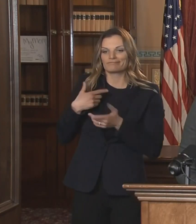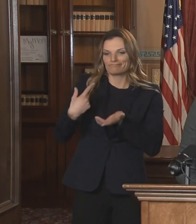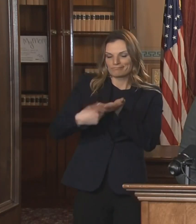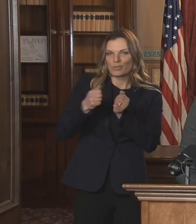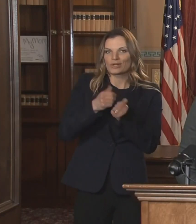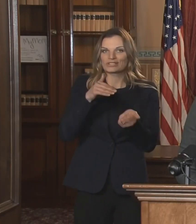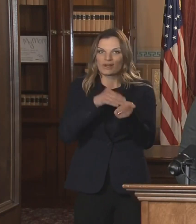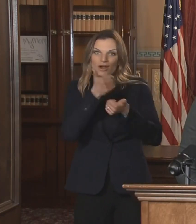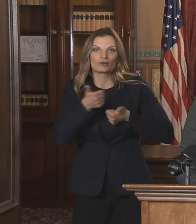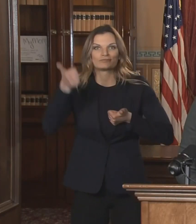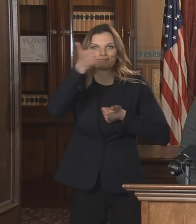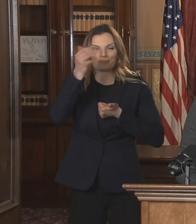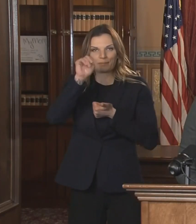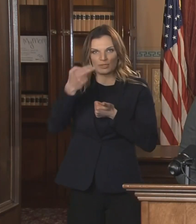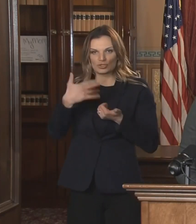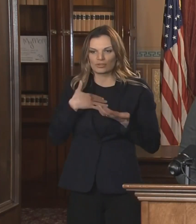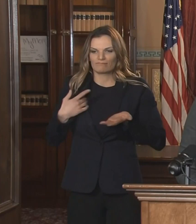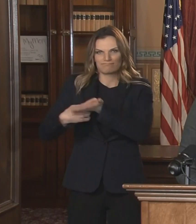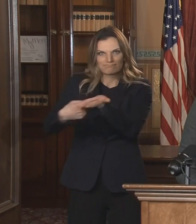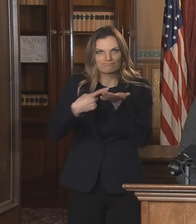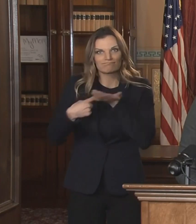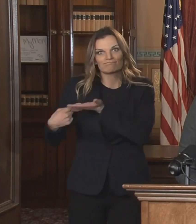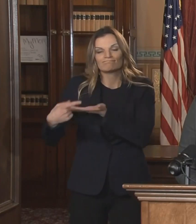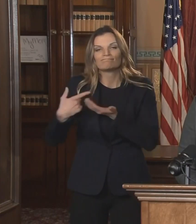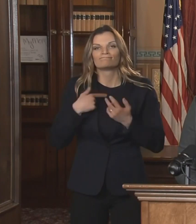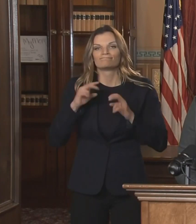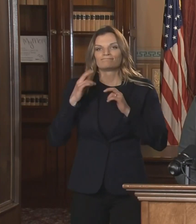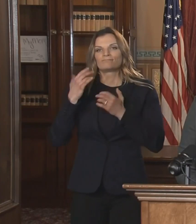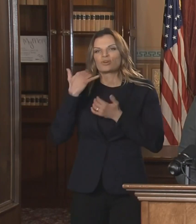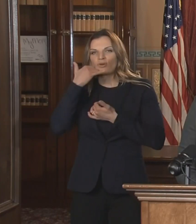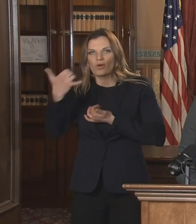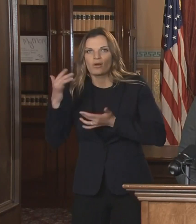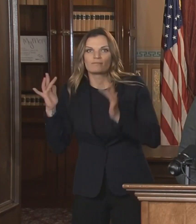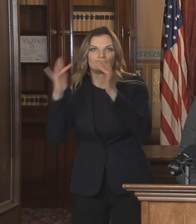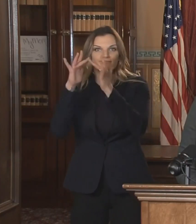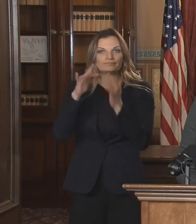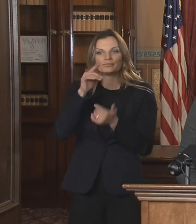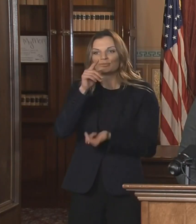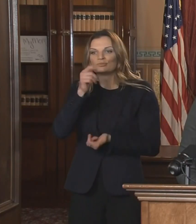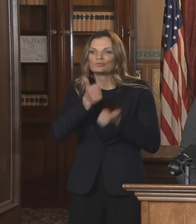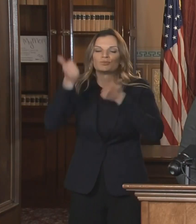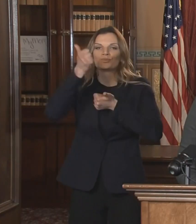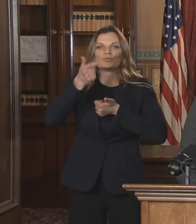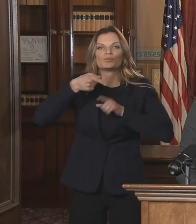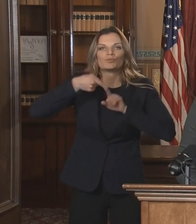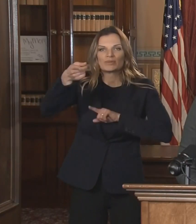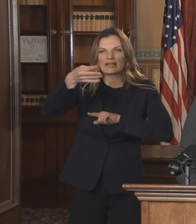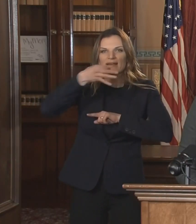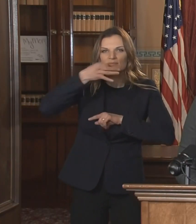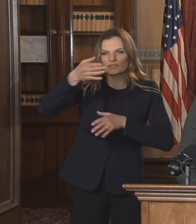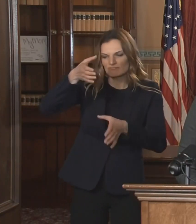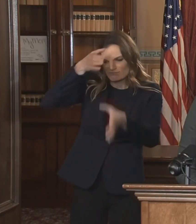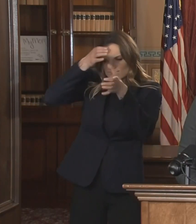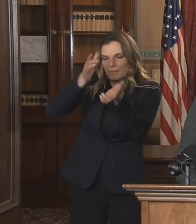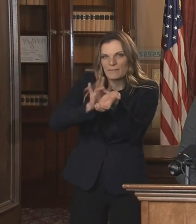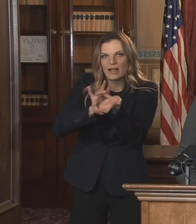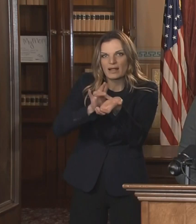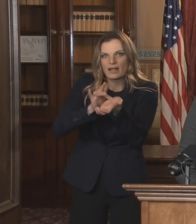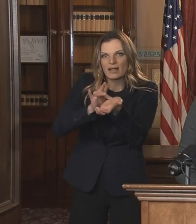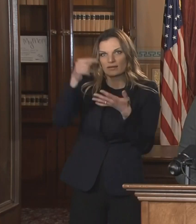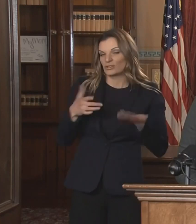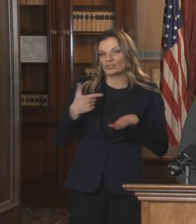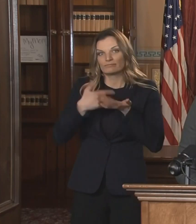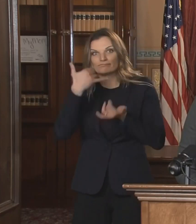who are working so tirelessly to keep people safe on calls with national experts. We had a number of calls